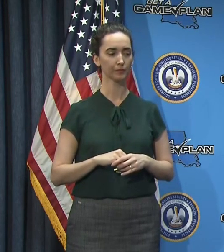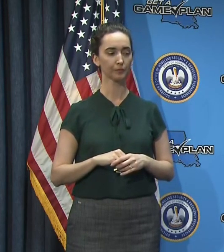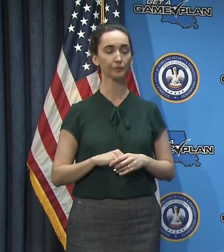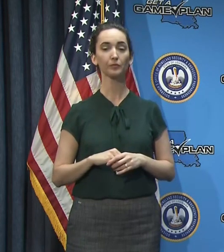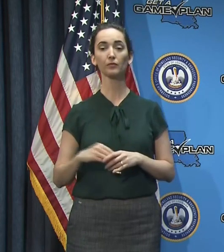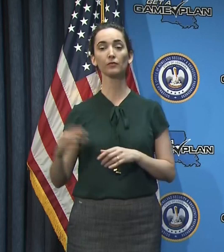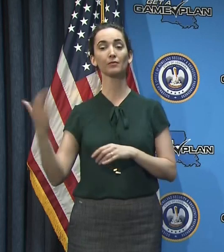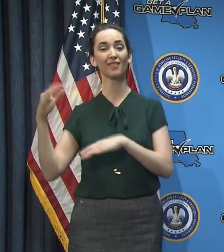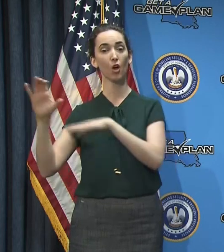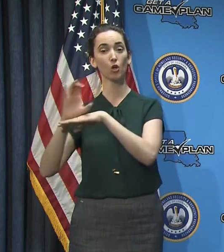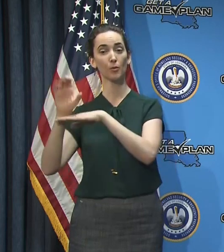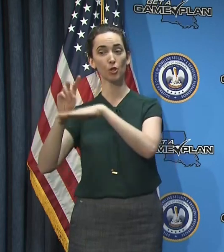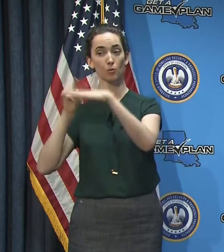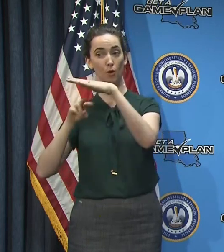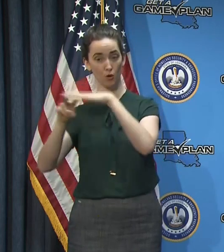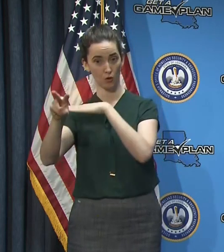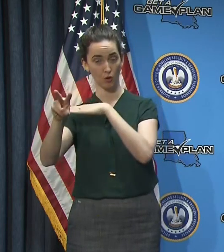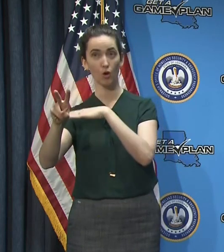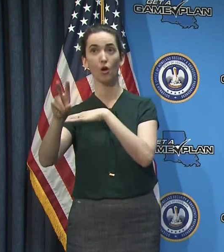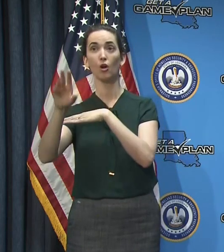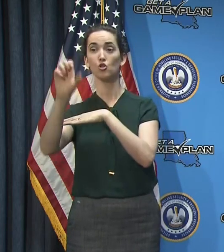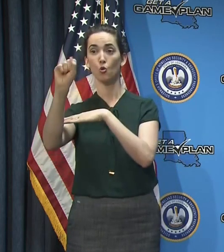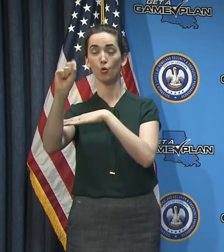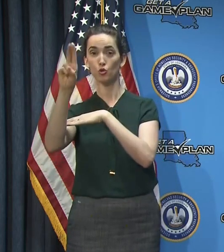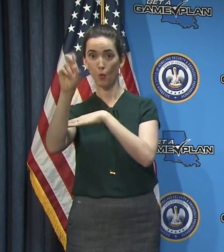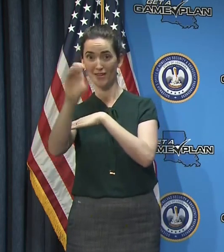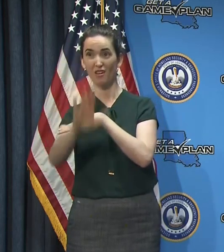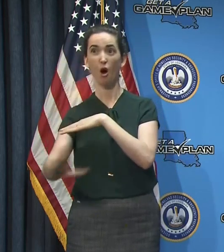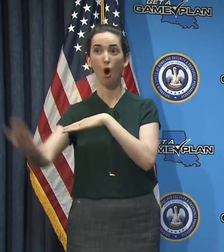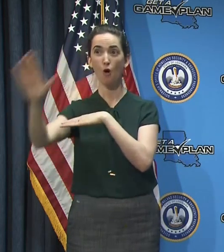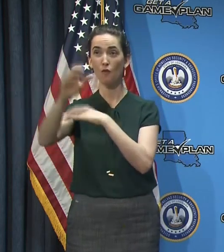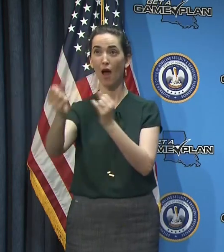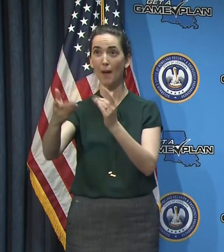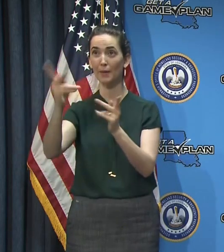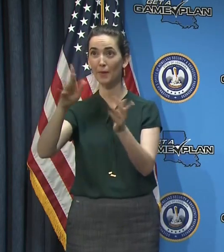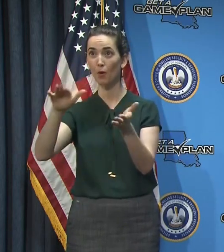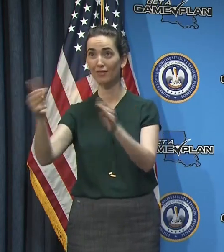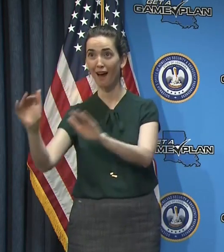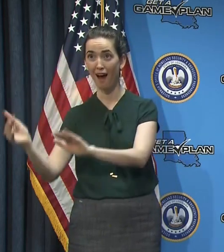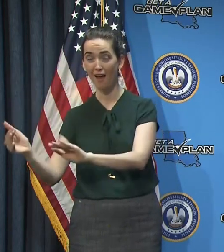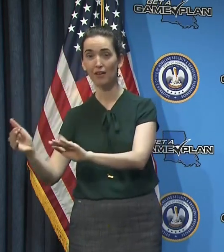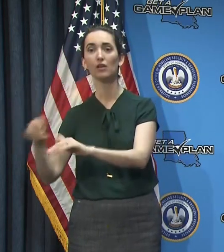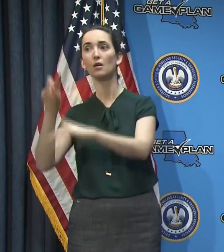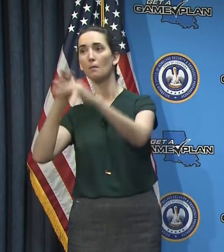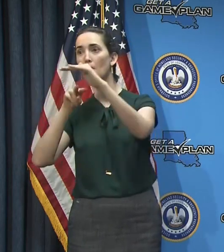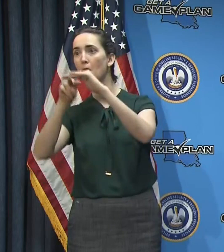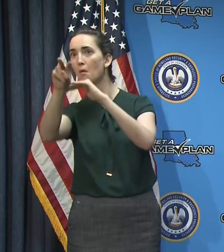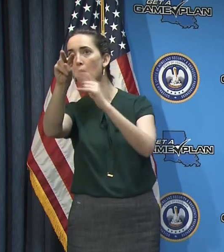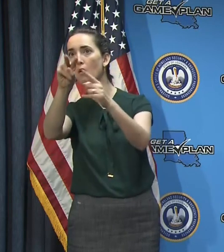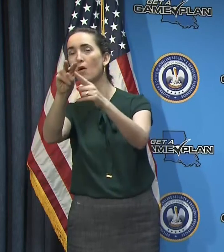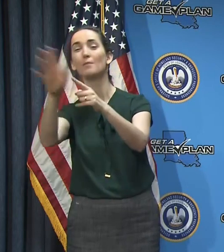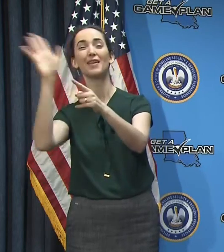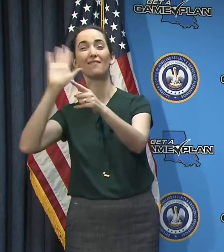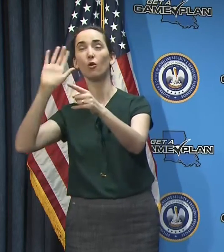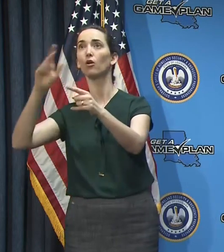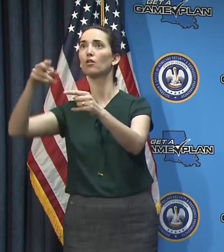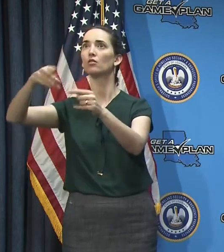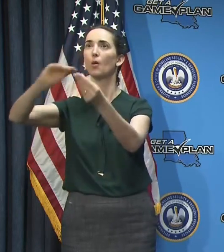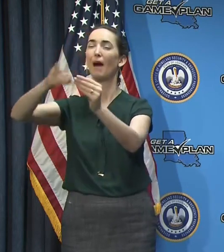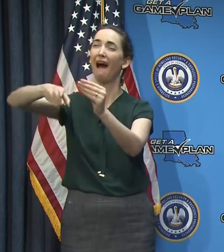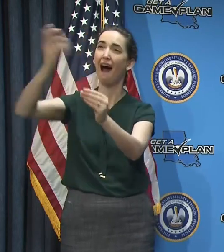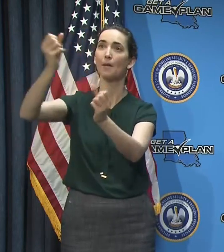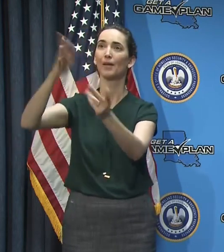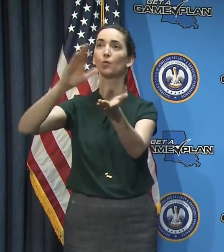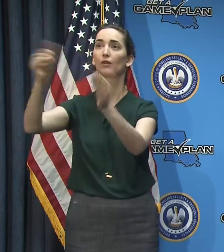related to COVID-19, uh, going down, uh, significantly are premised upon us having